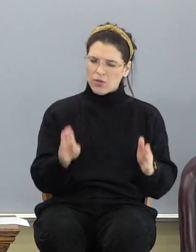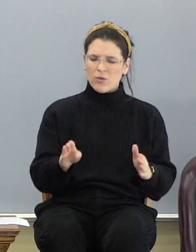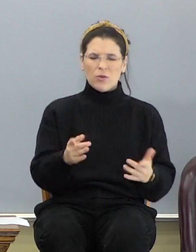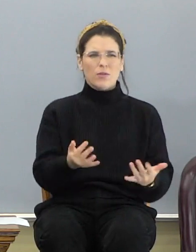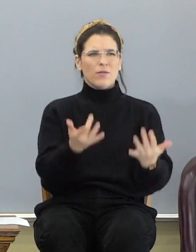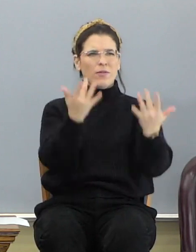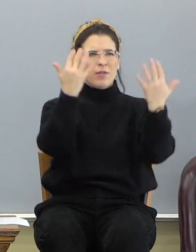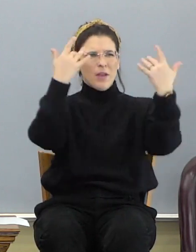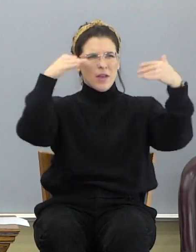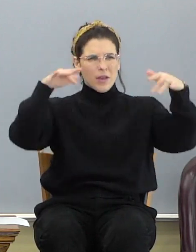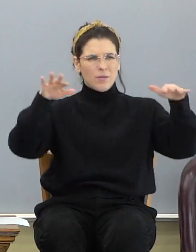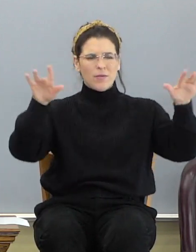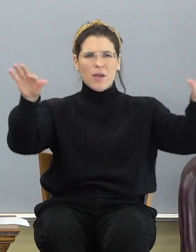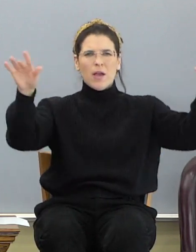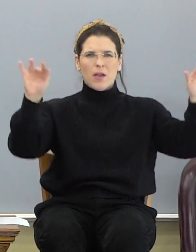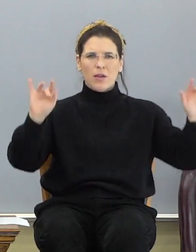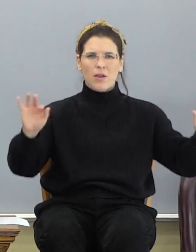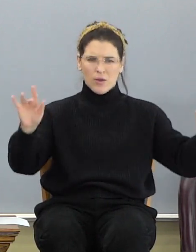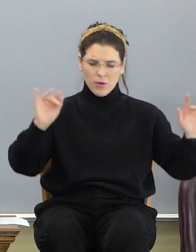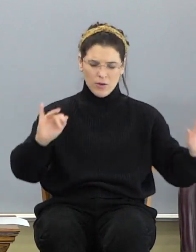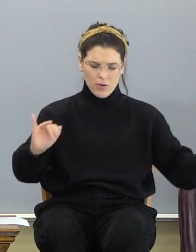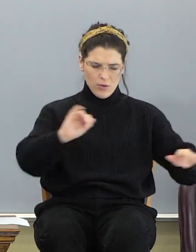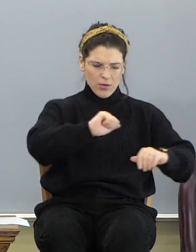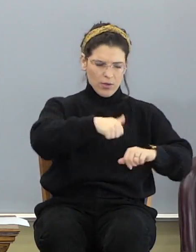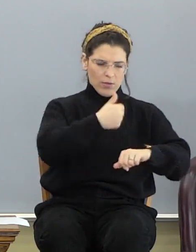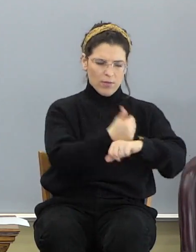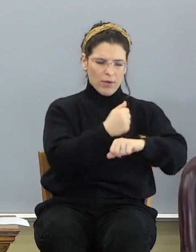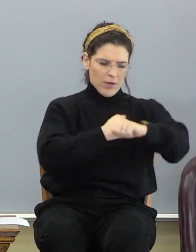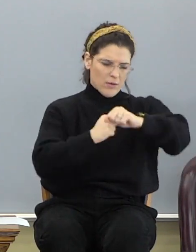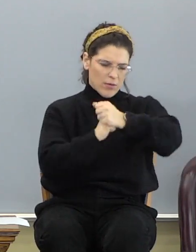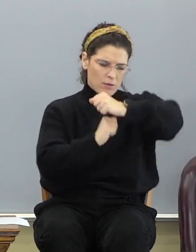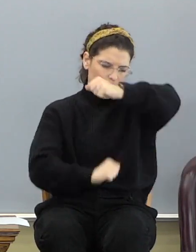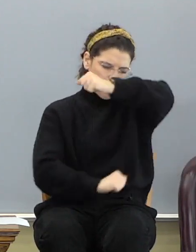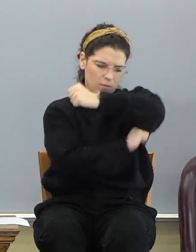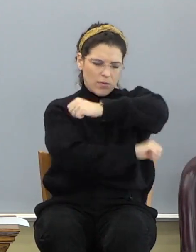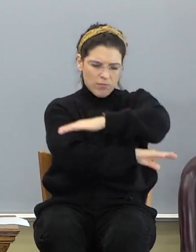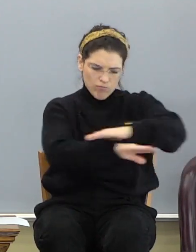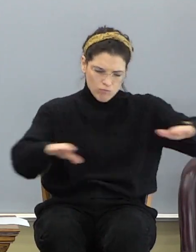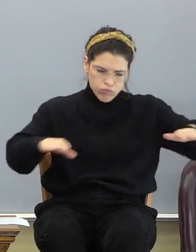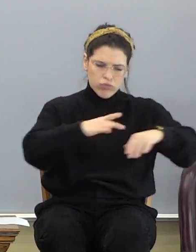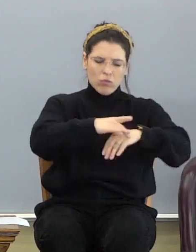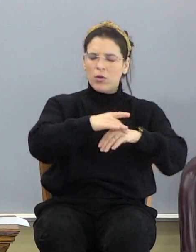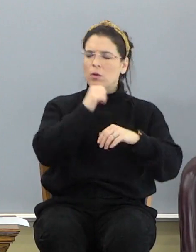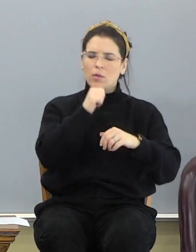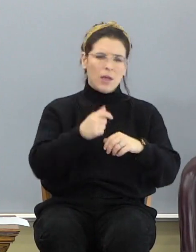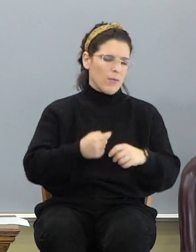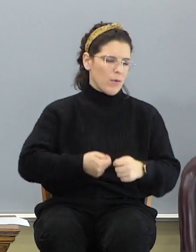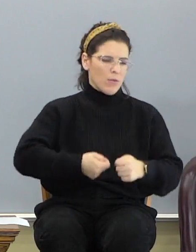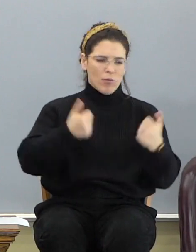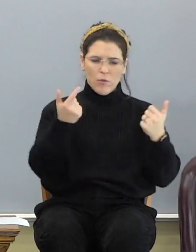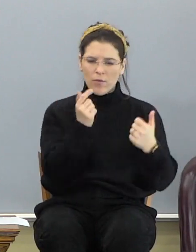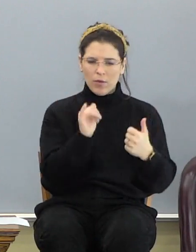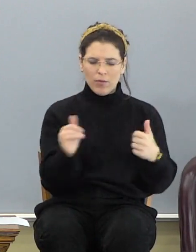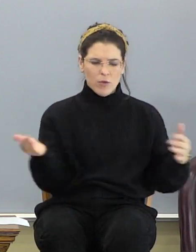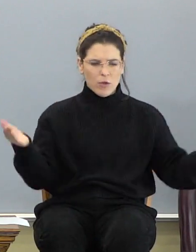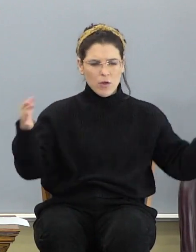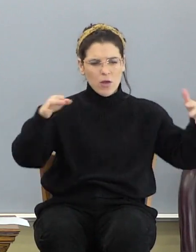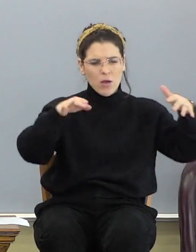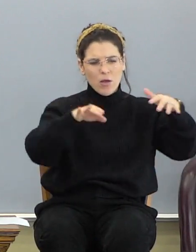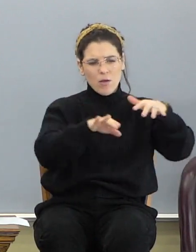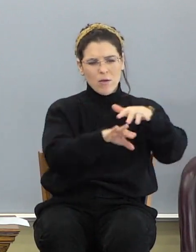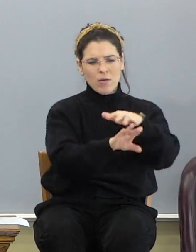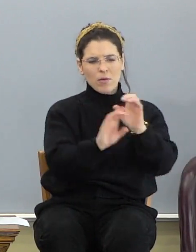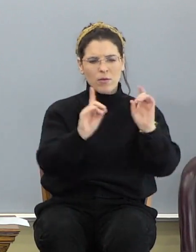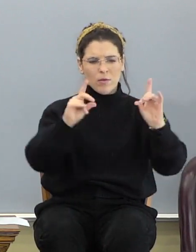foundations of the earth, that it should not be removed forever, that coverest it with the deep as with a garment,